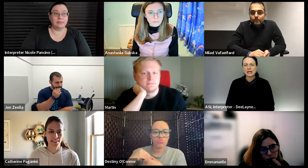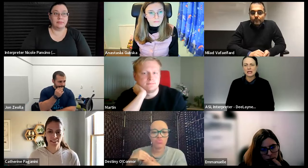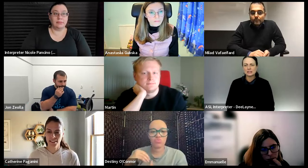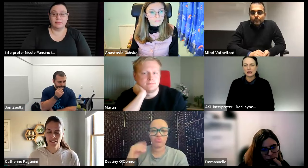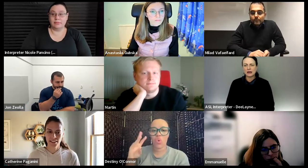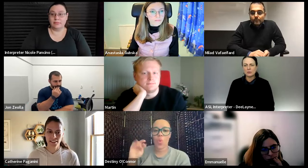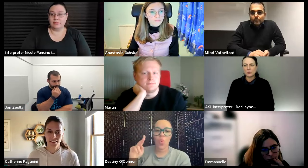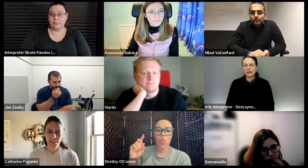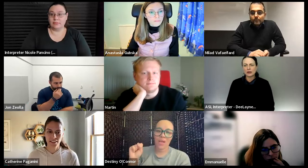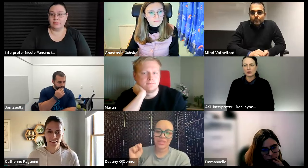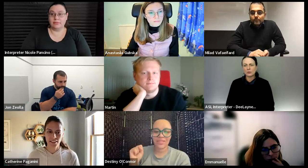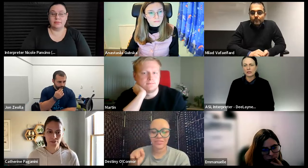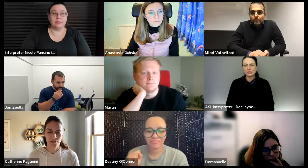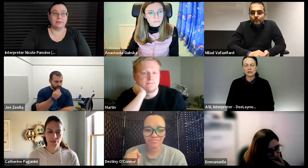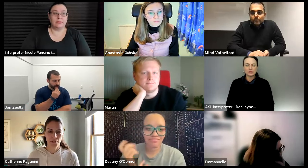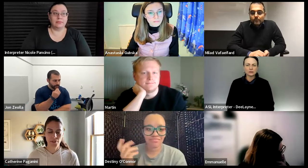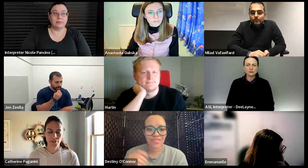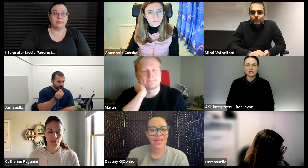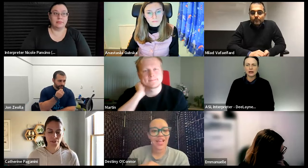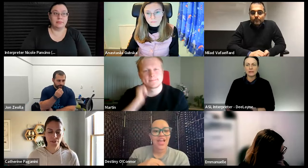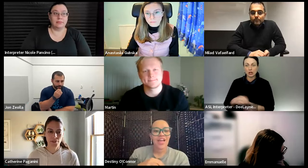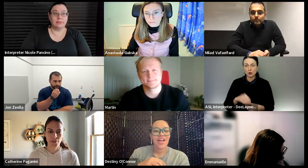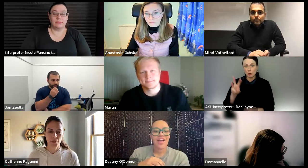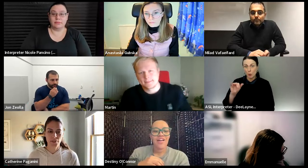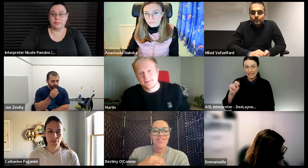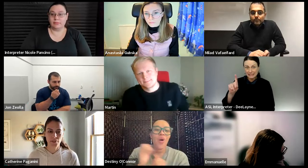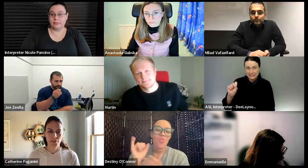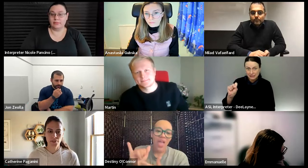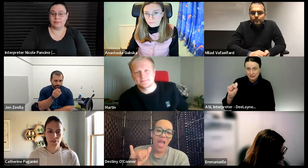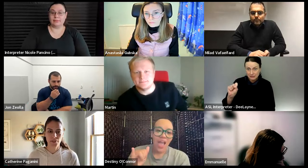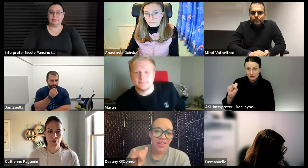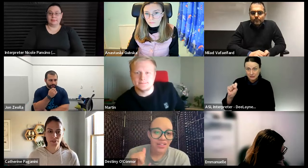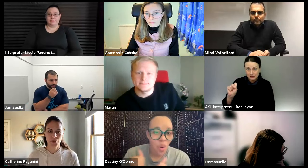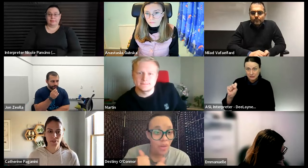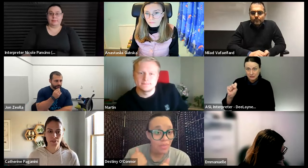and um where we could include um include the winds